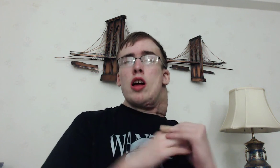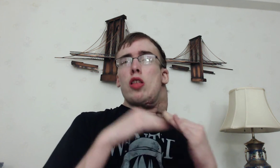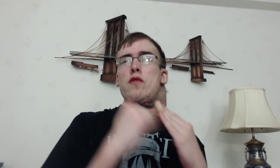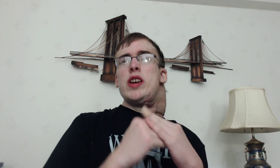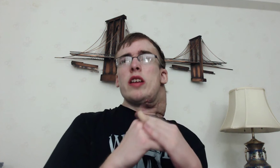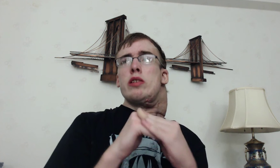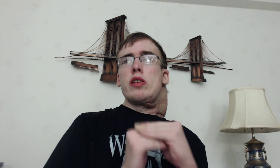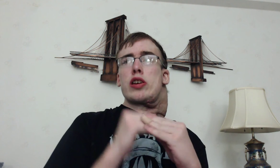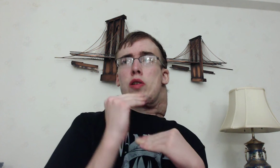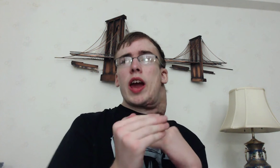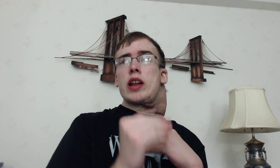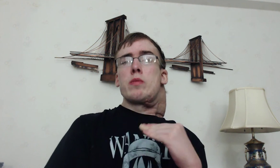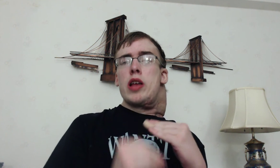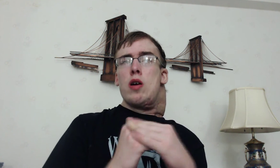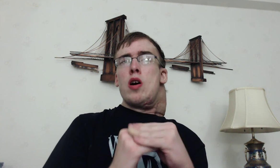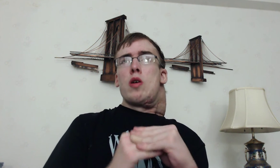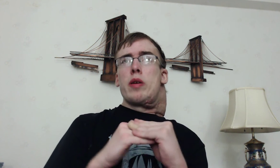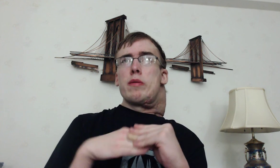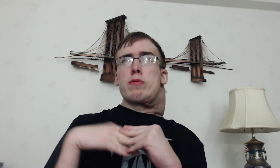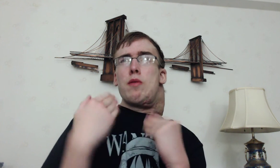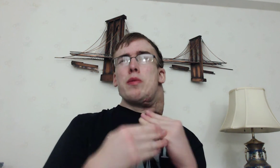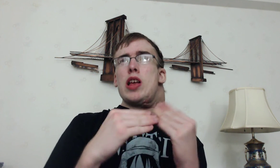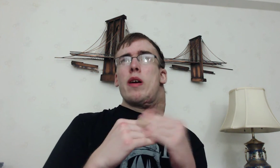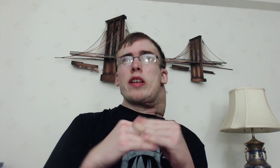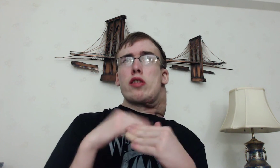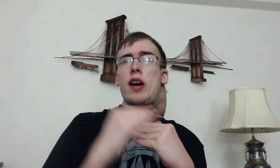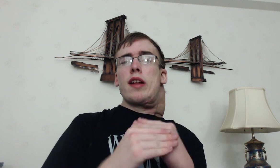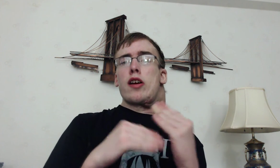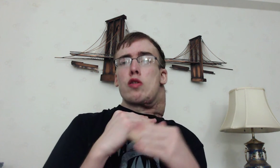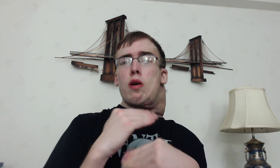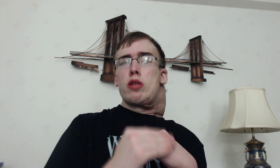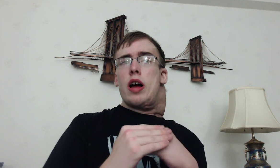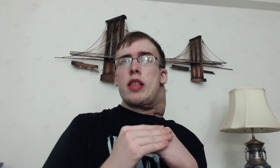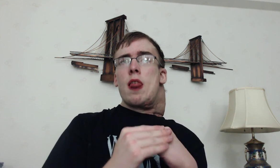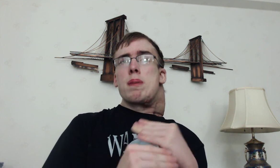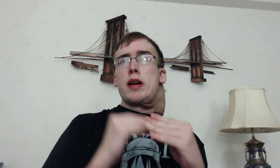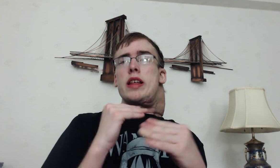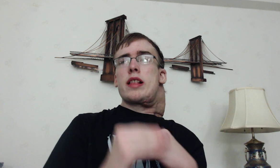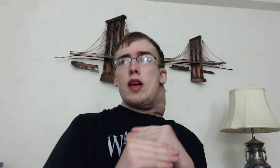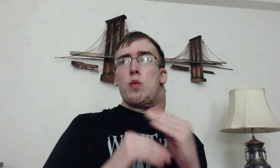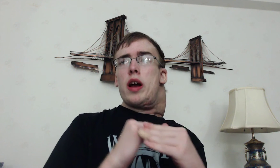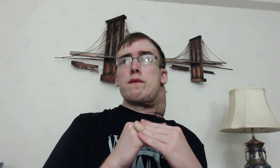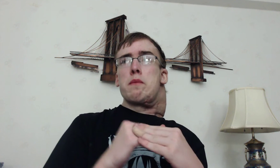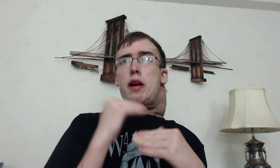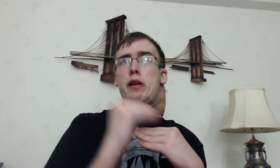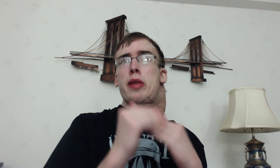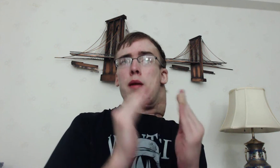Luffy doesn't really train We know From what we know He doesn't train like Loro does But he still went from barely being able to